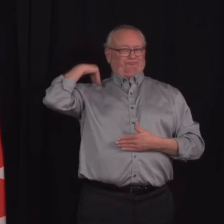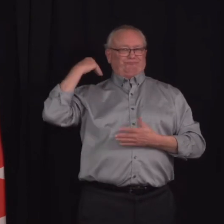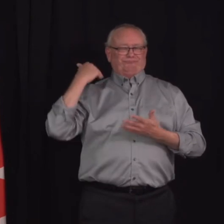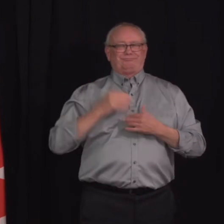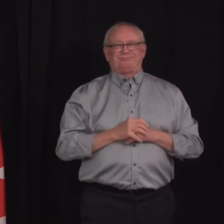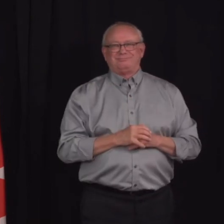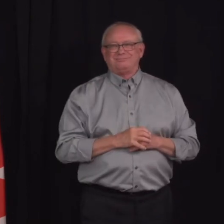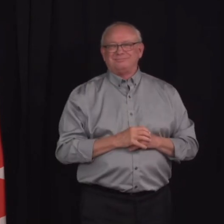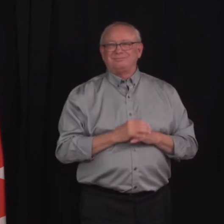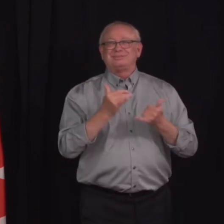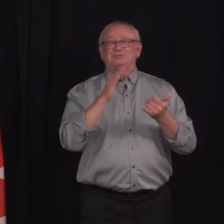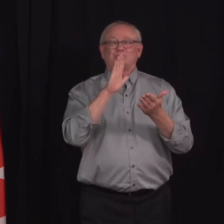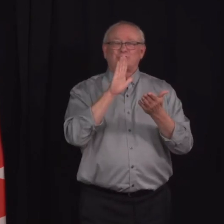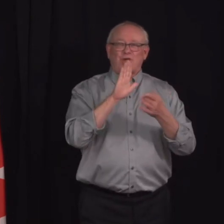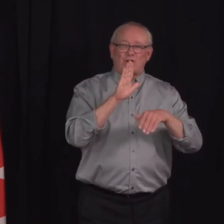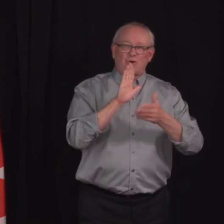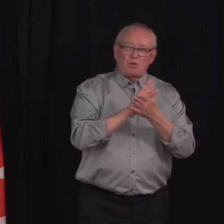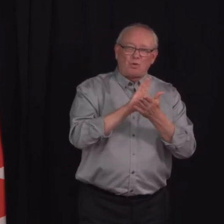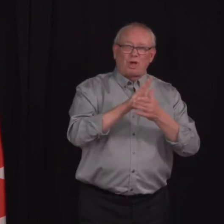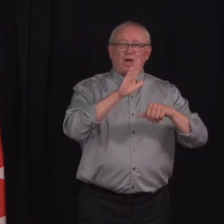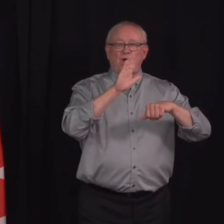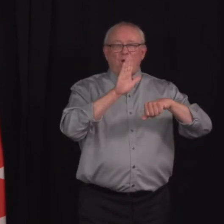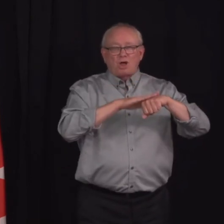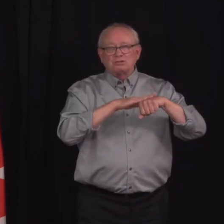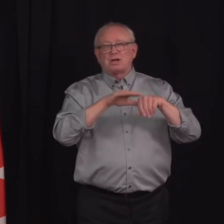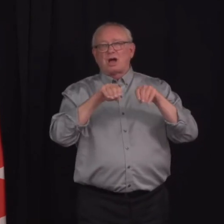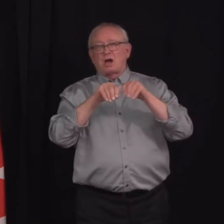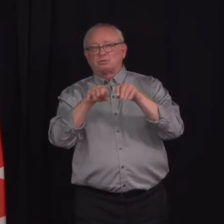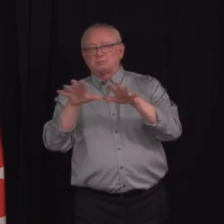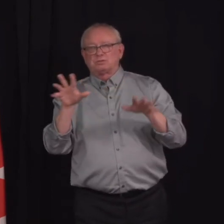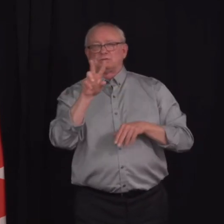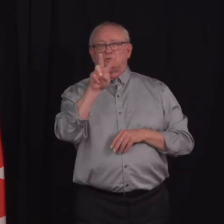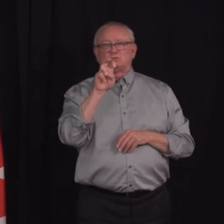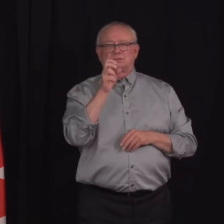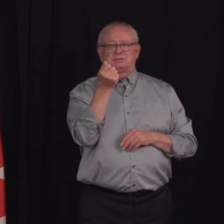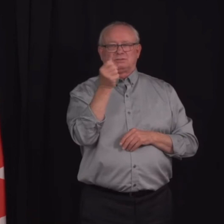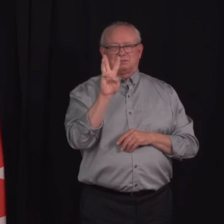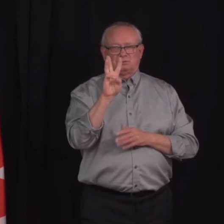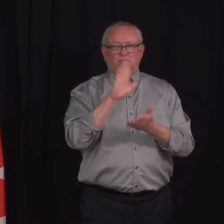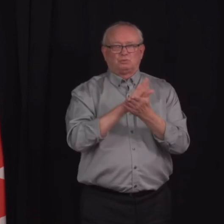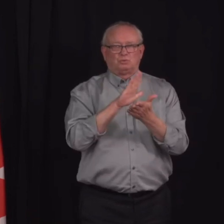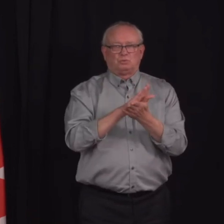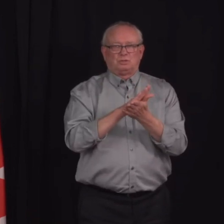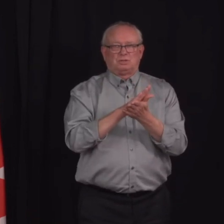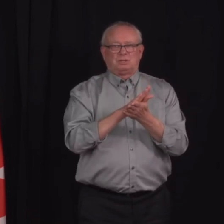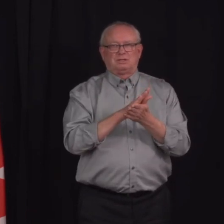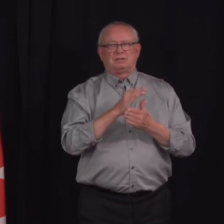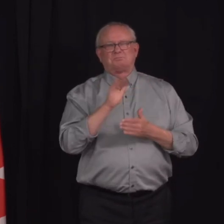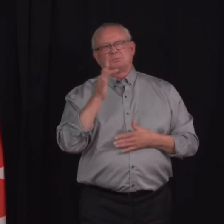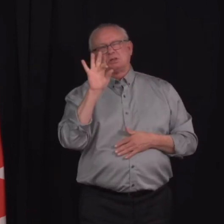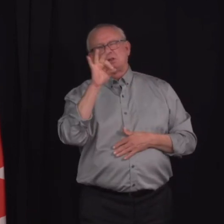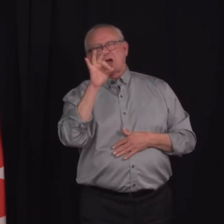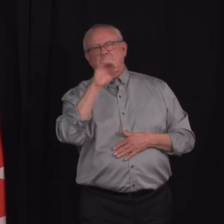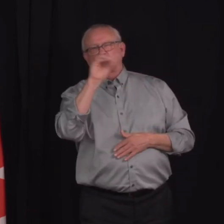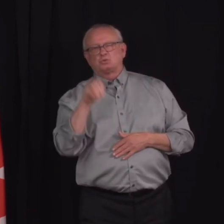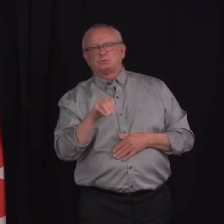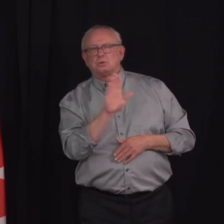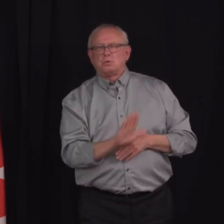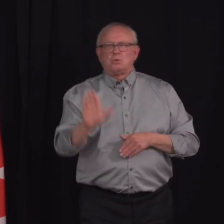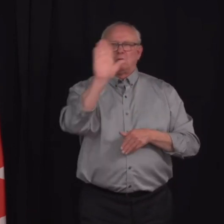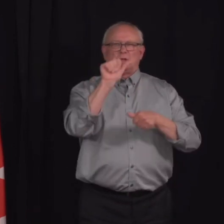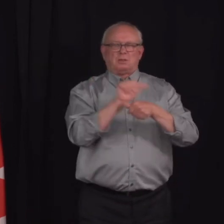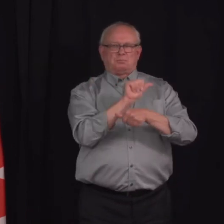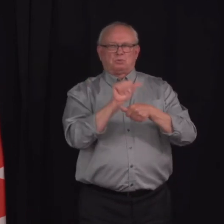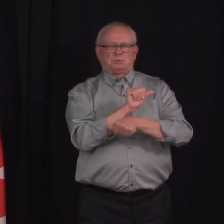which represent 9% of all the schools in the province. Hospitalizations continue to decline as well.